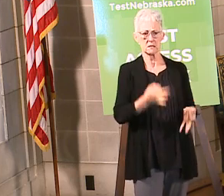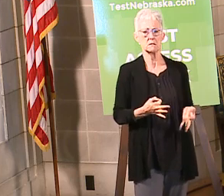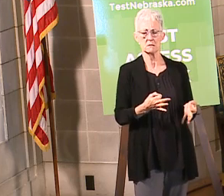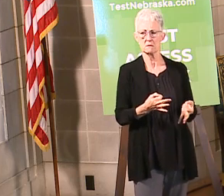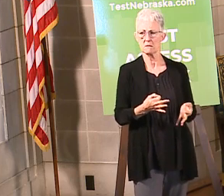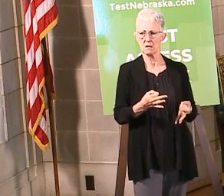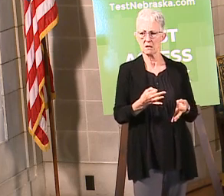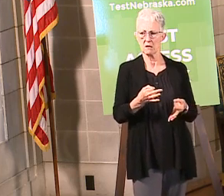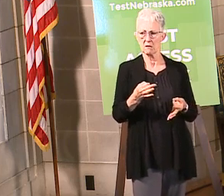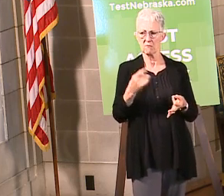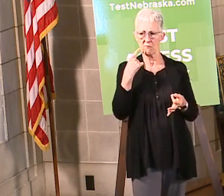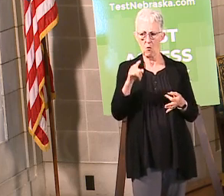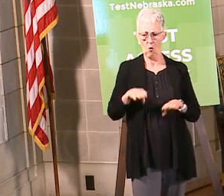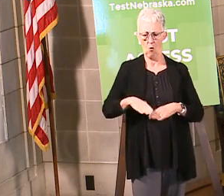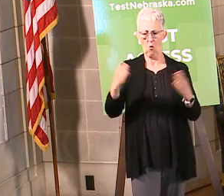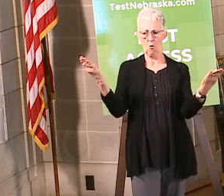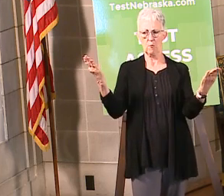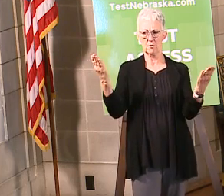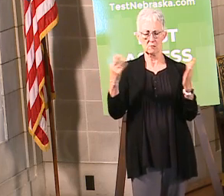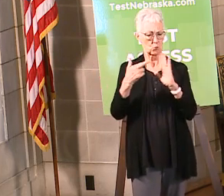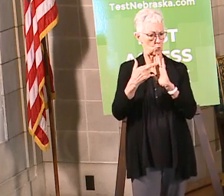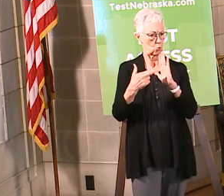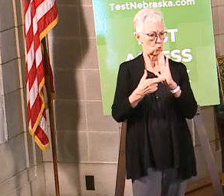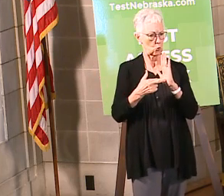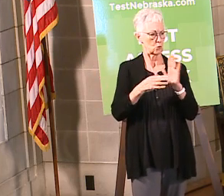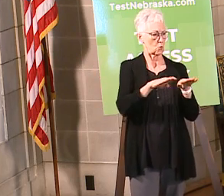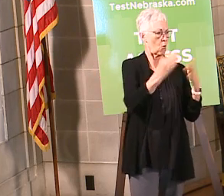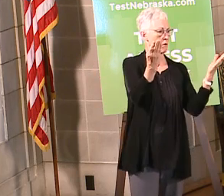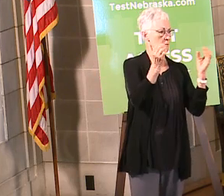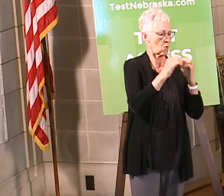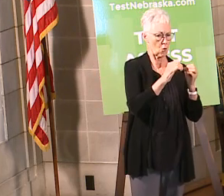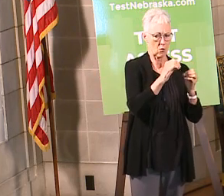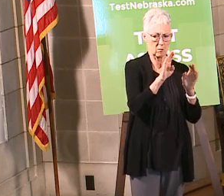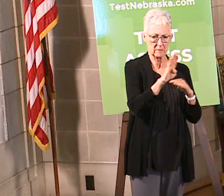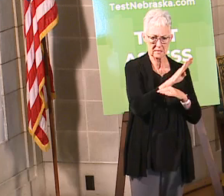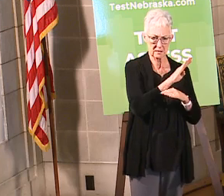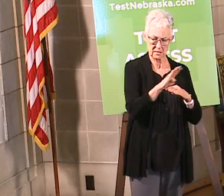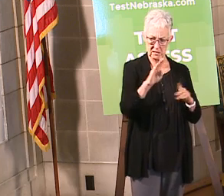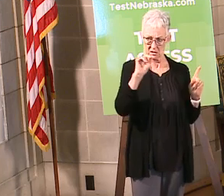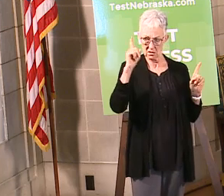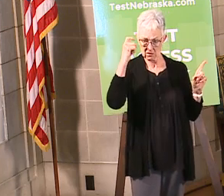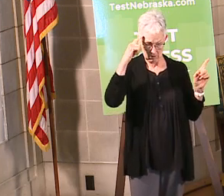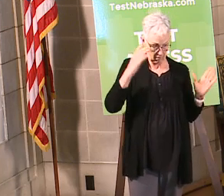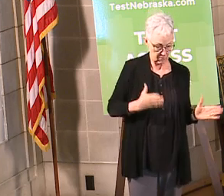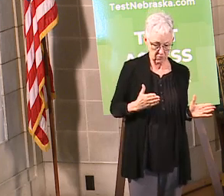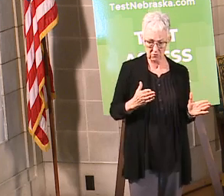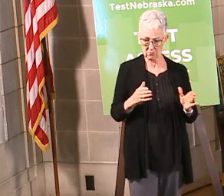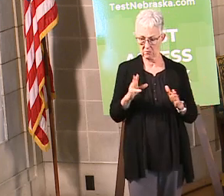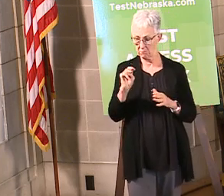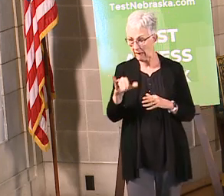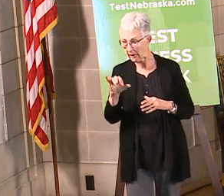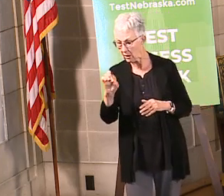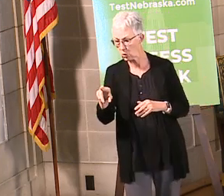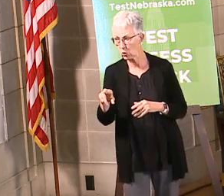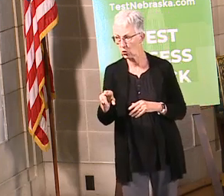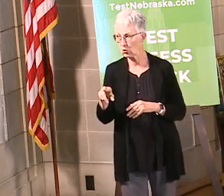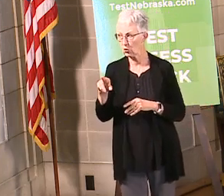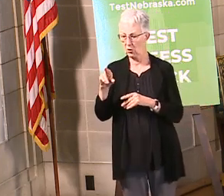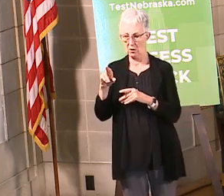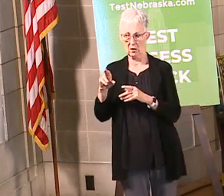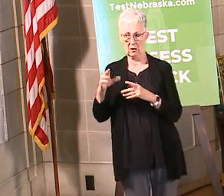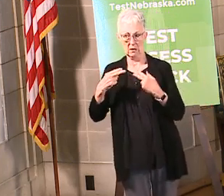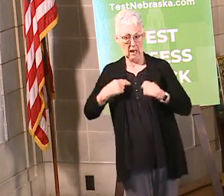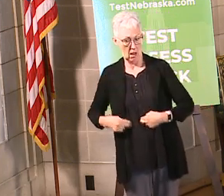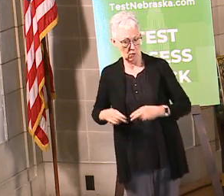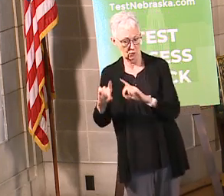districts is a final call made by the local health district, by someone at DHHS, by the governor. Will you walk us through the process when making the